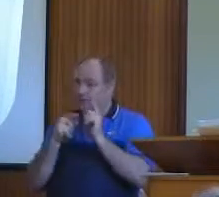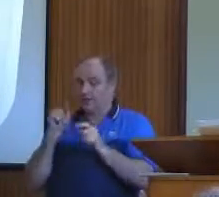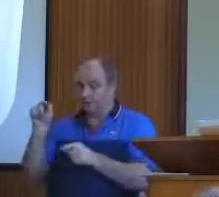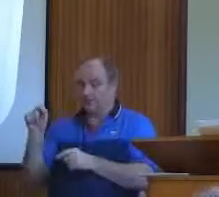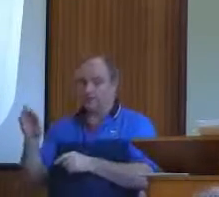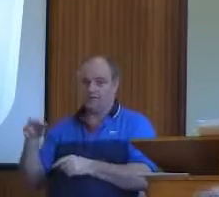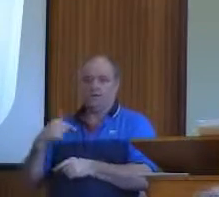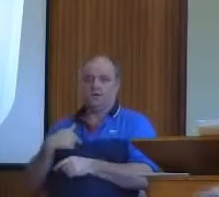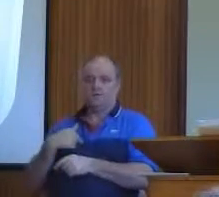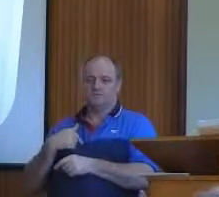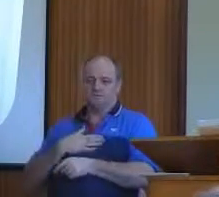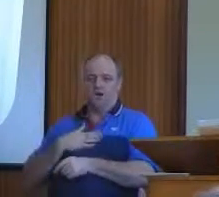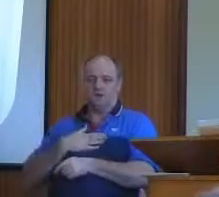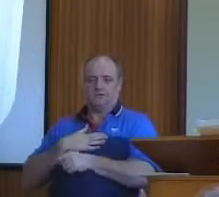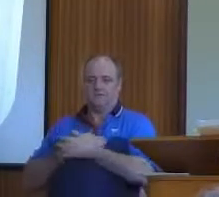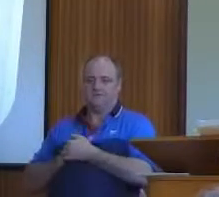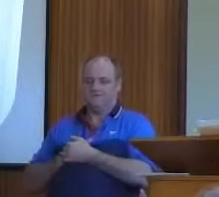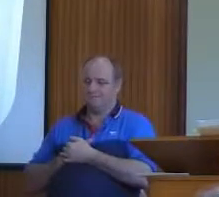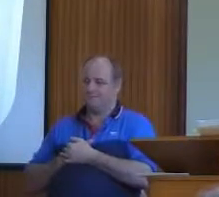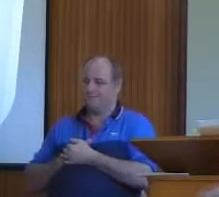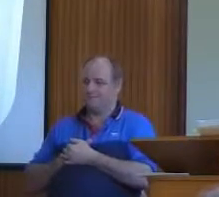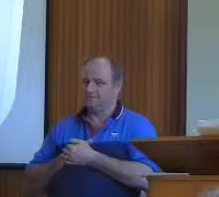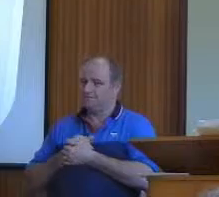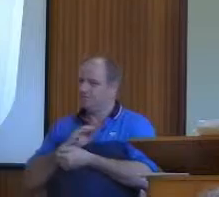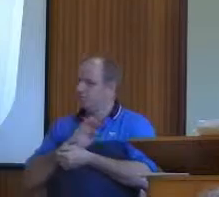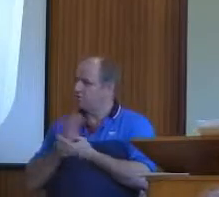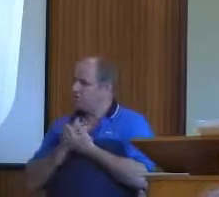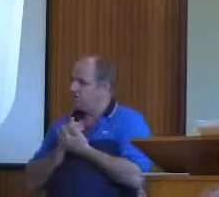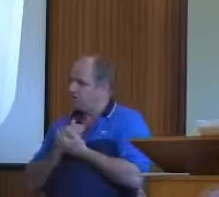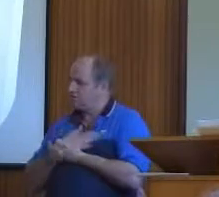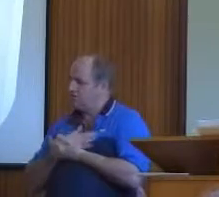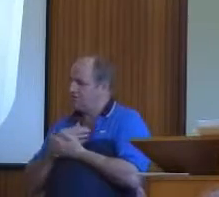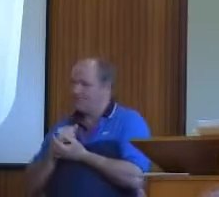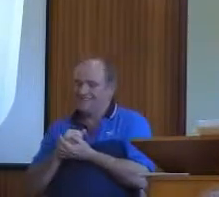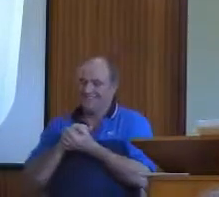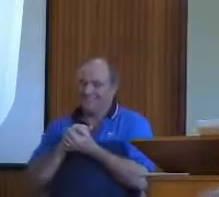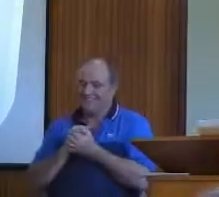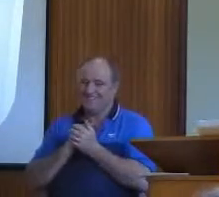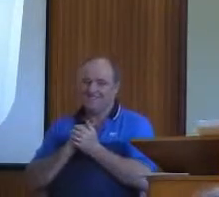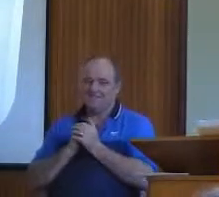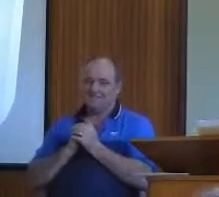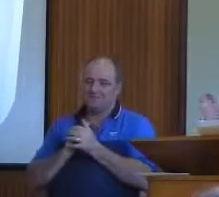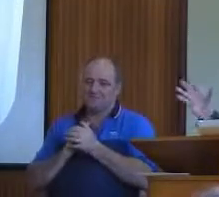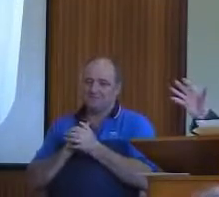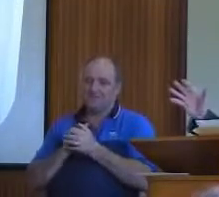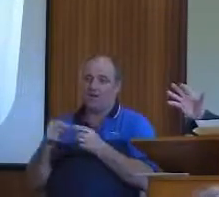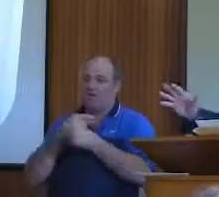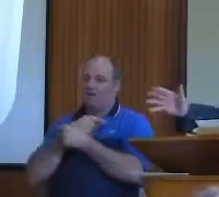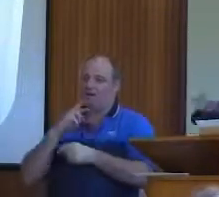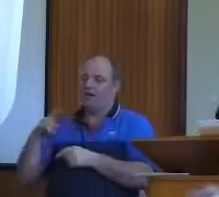Christ for me. That's an old song that we used to sing. Now that's how it works. We are free. Our